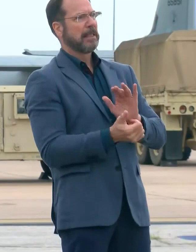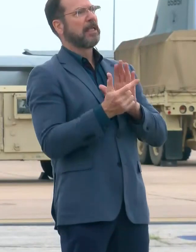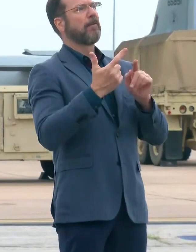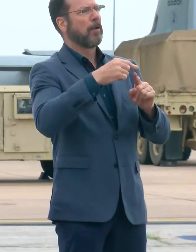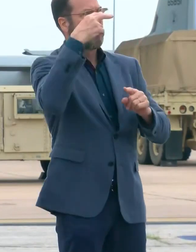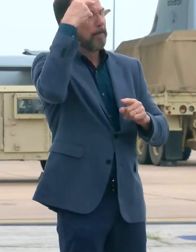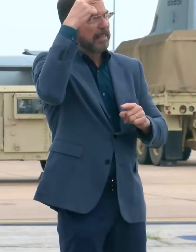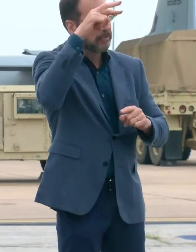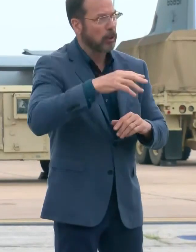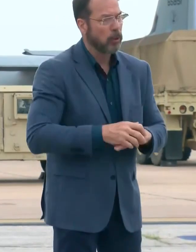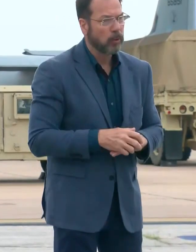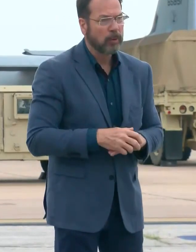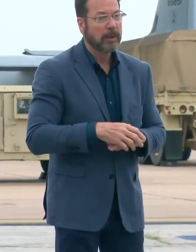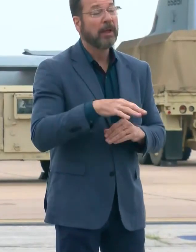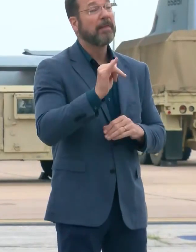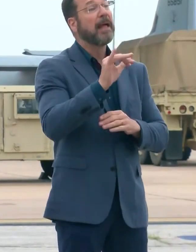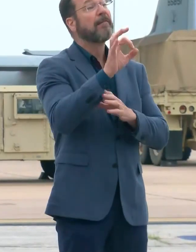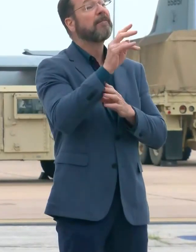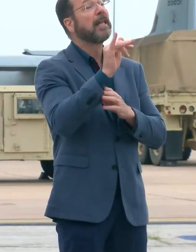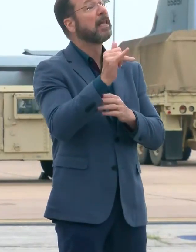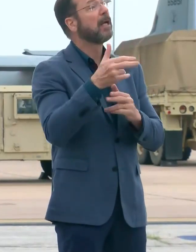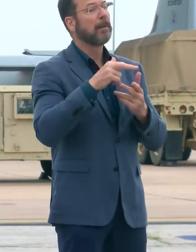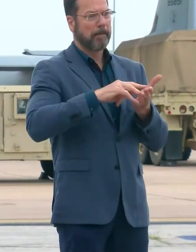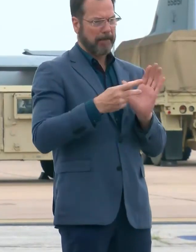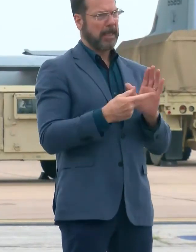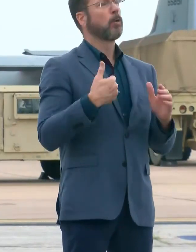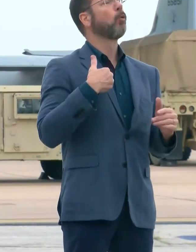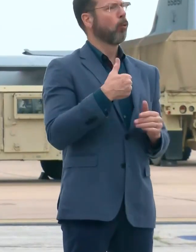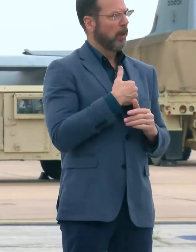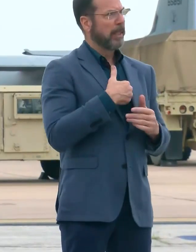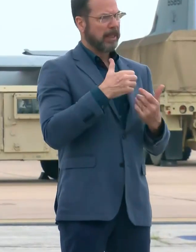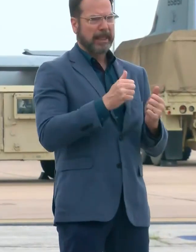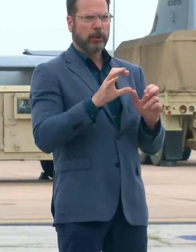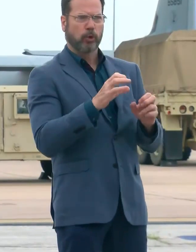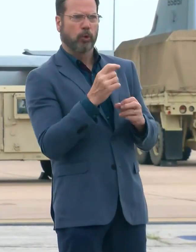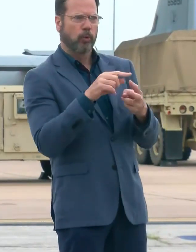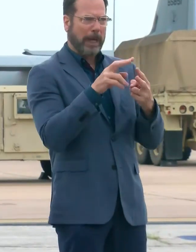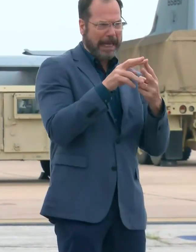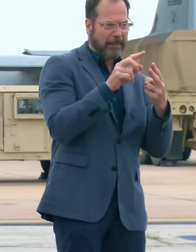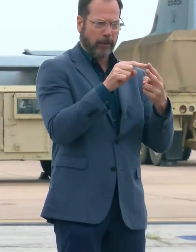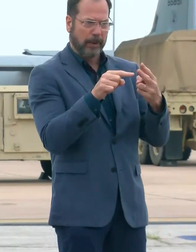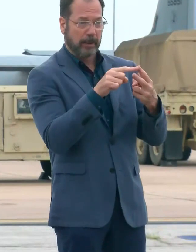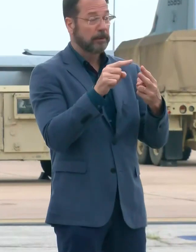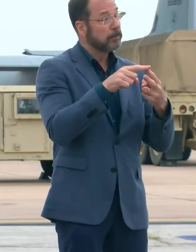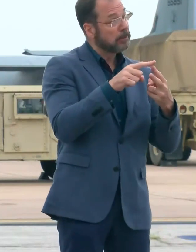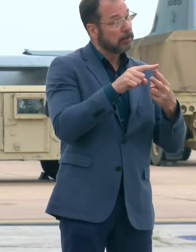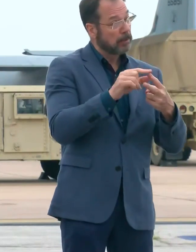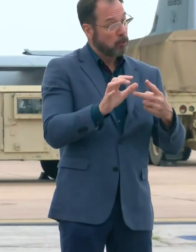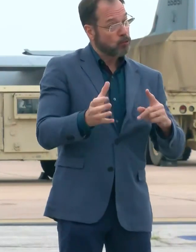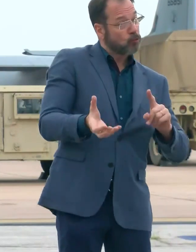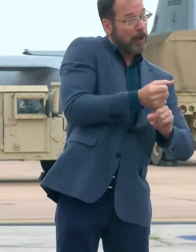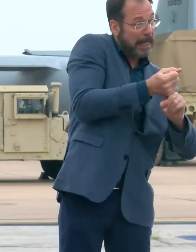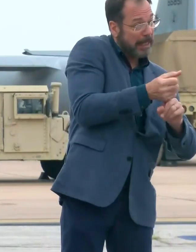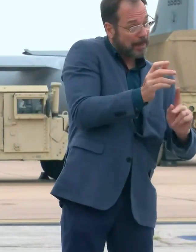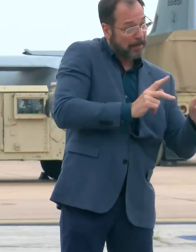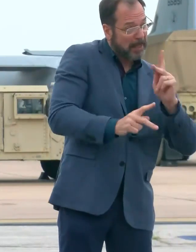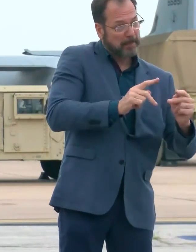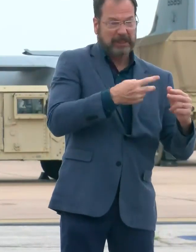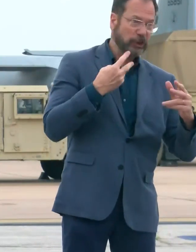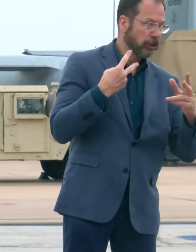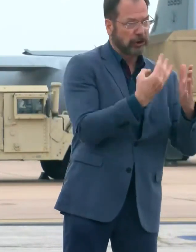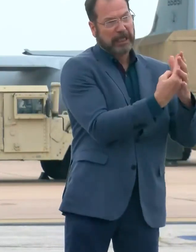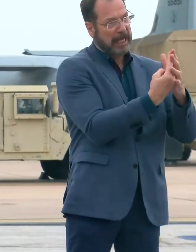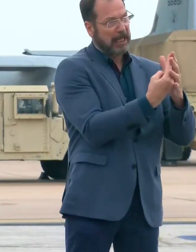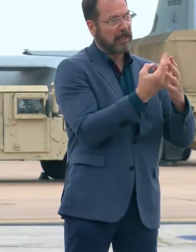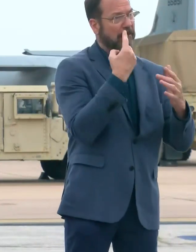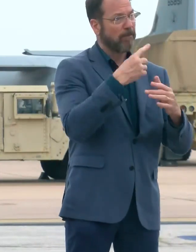Mexico. That felony will entitle us to be able to do one of two things. Either to arrest these people and jail them